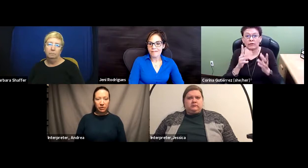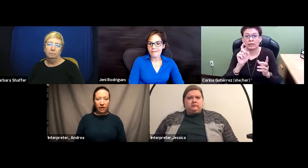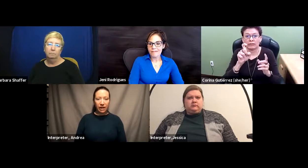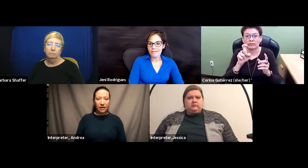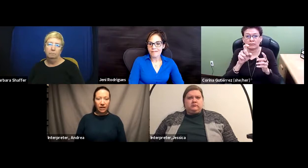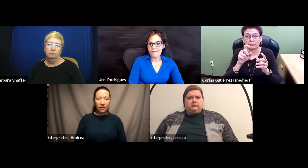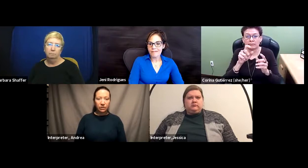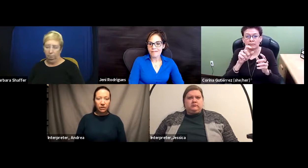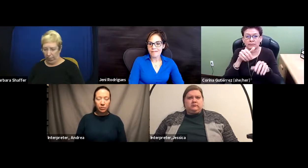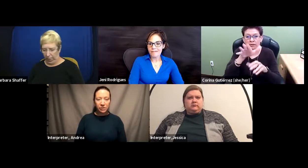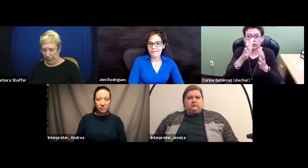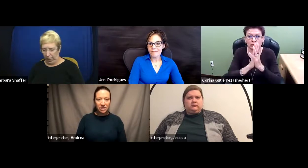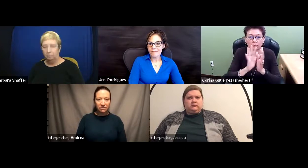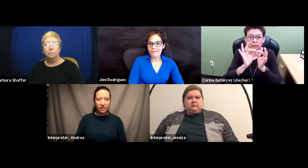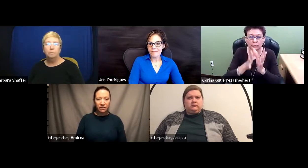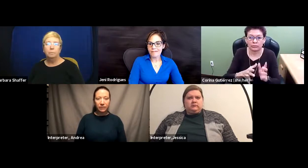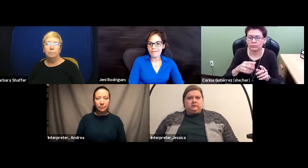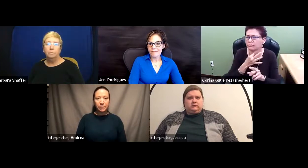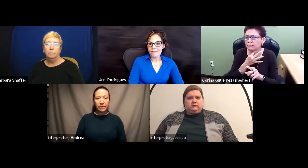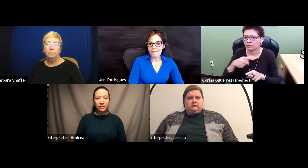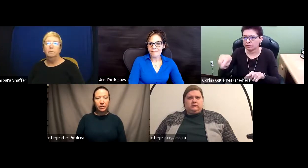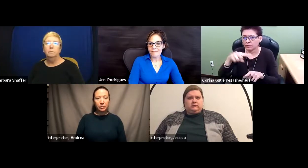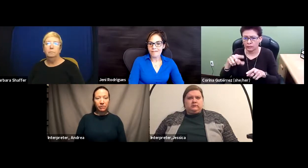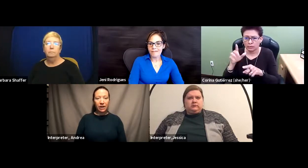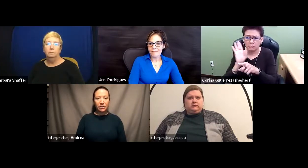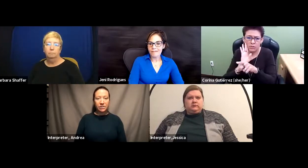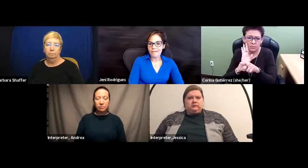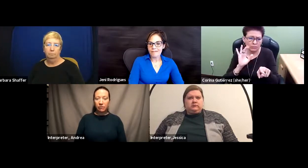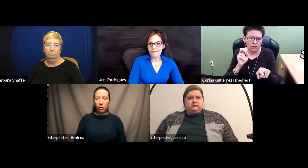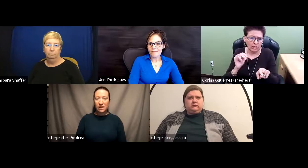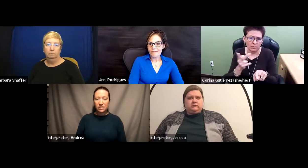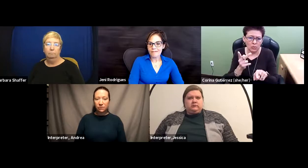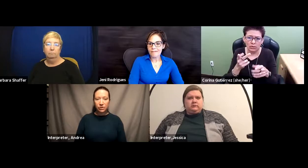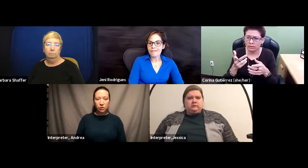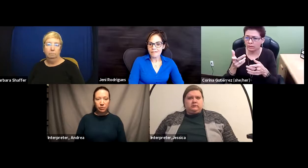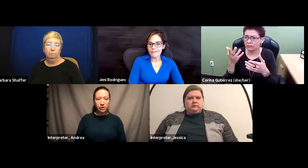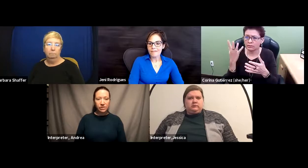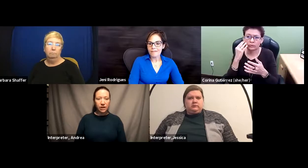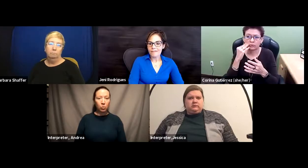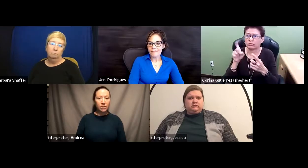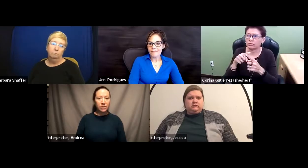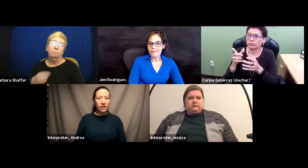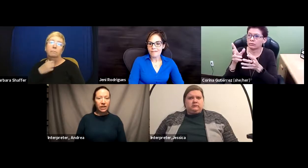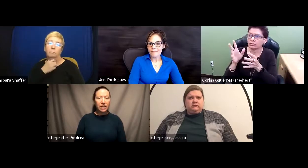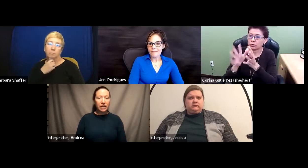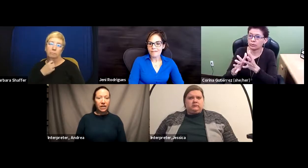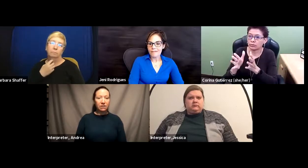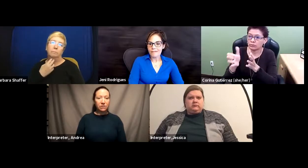provide a unique perspective here. Healthcare providers submit requests for interpreters. And I'm wondering if